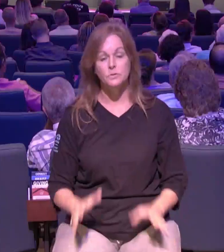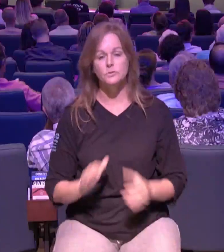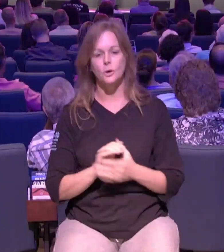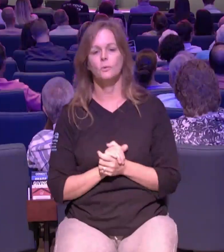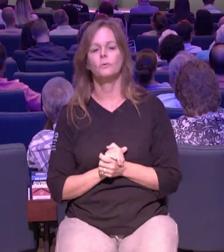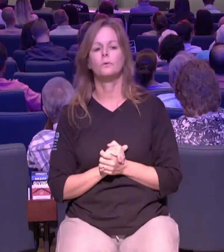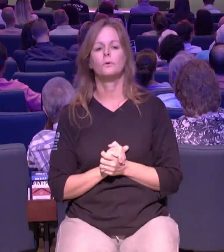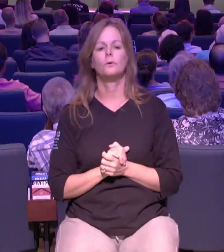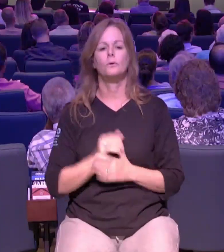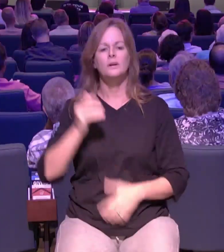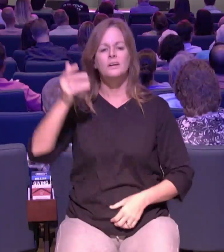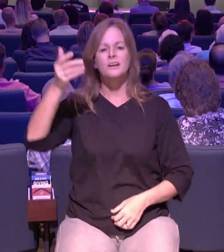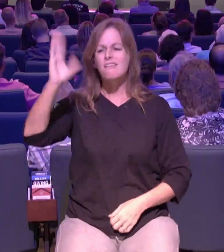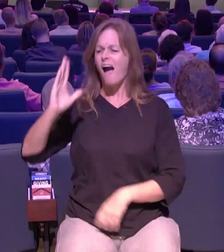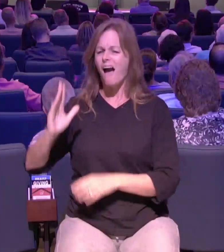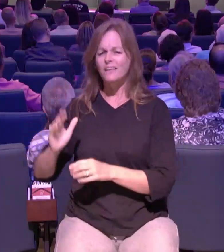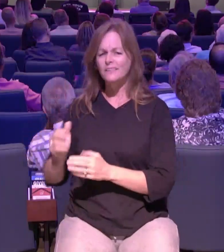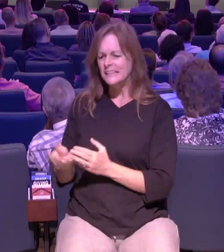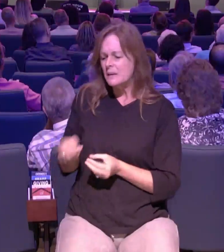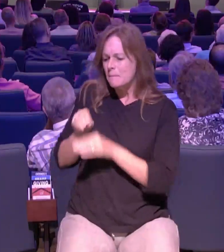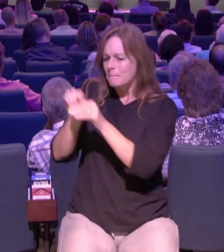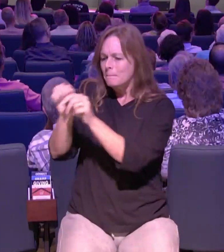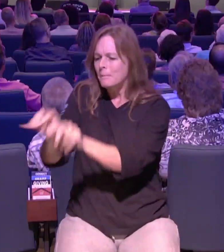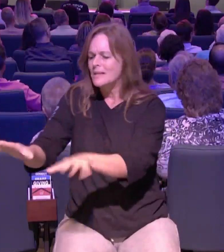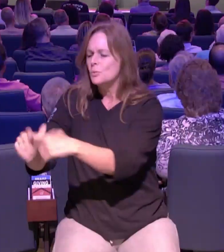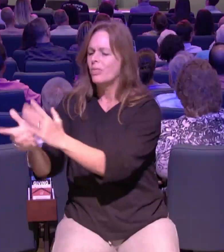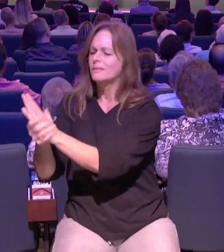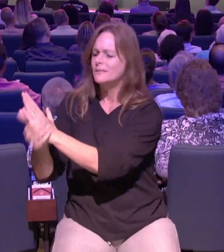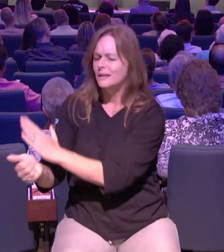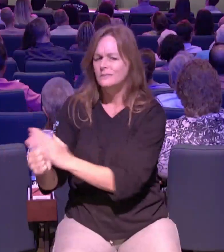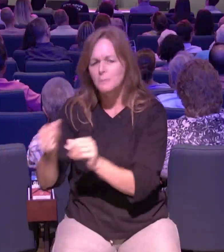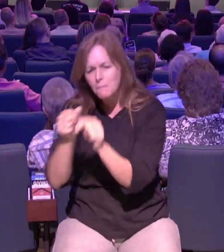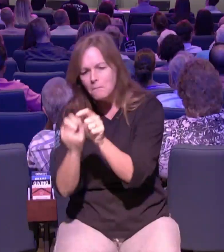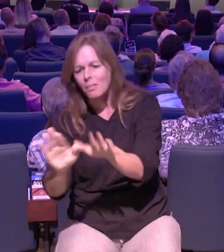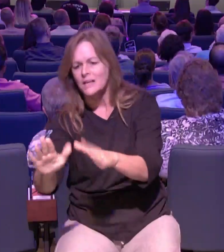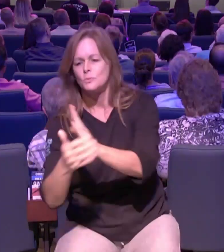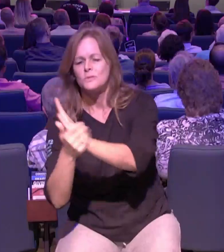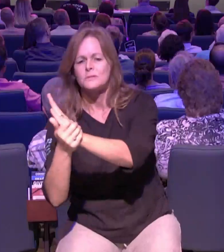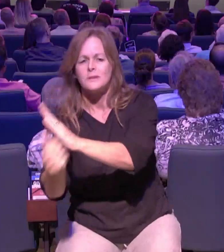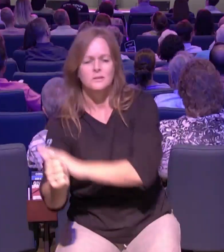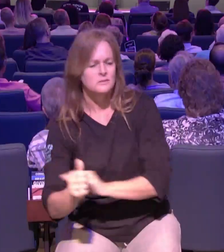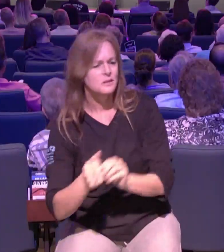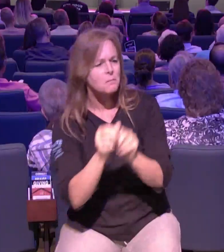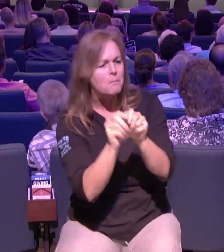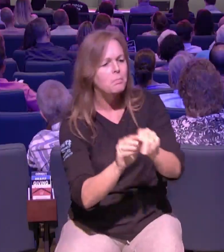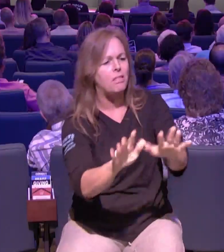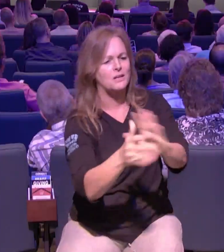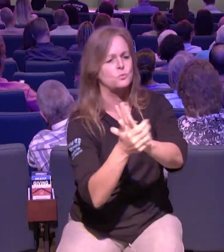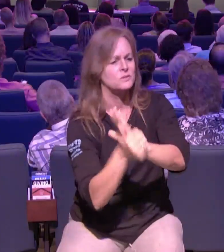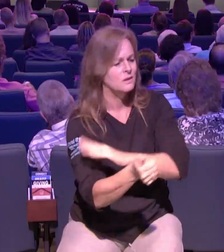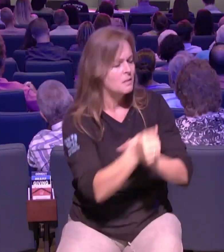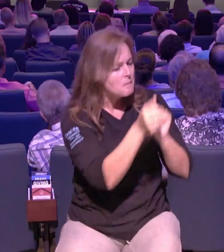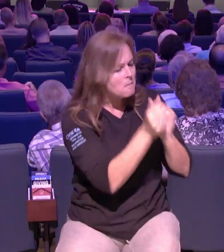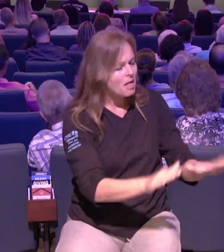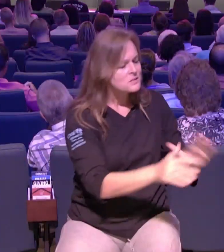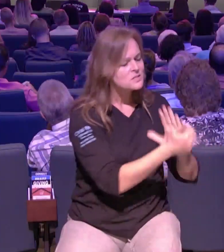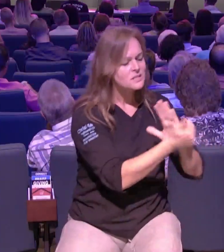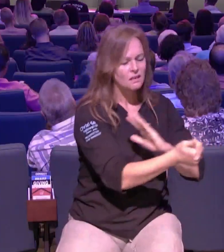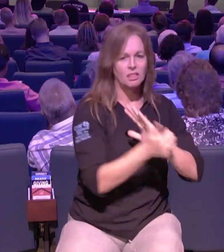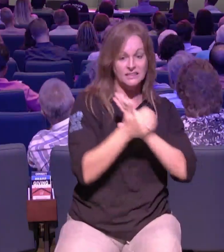variety of spiritual gifts manage them well so that god's generosity can flow through you here's what i can tell